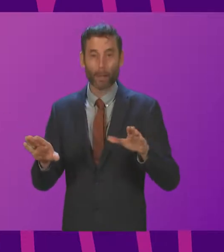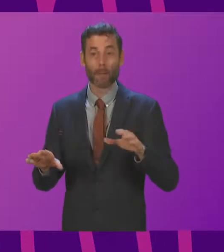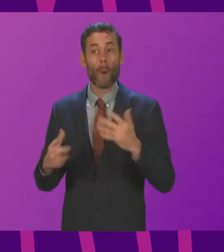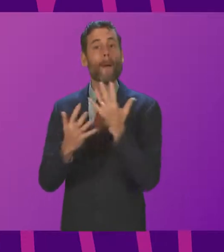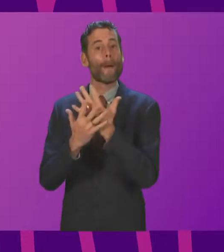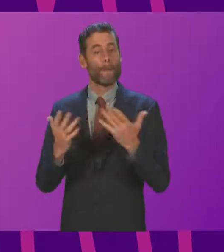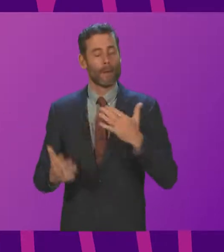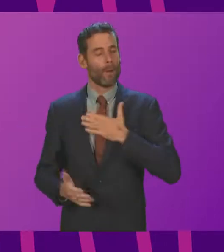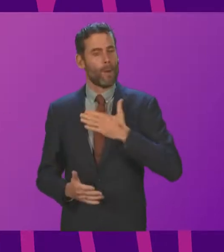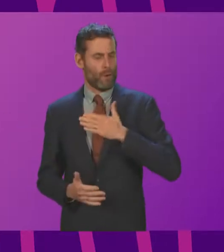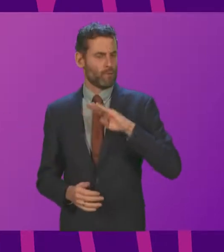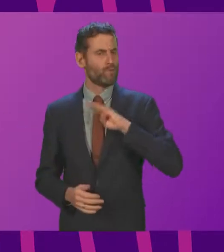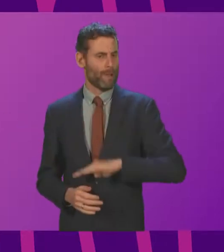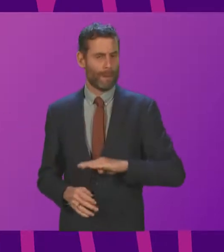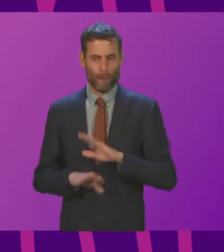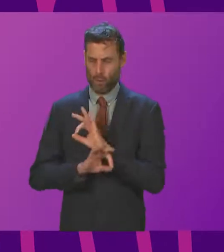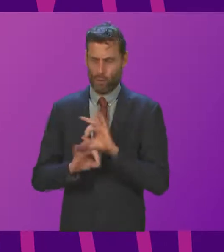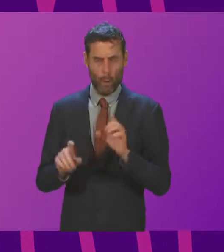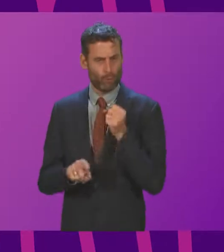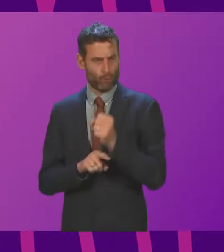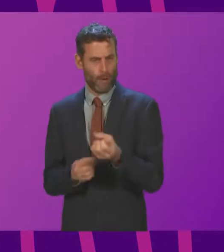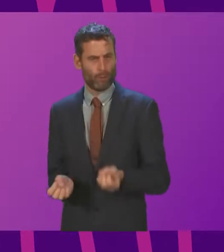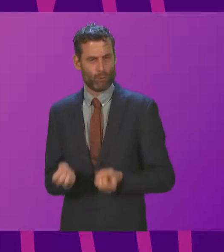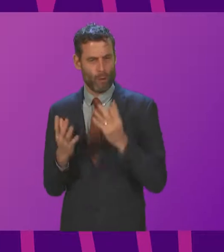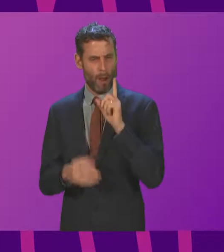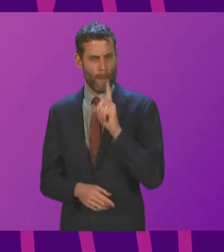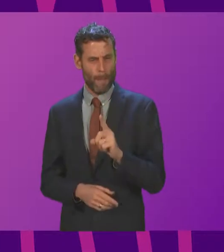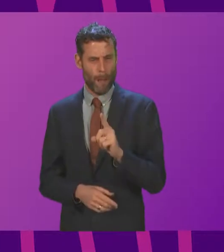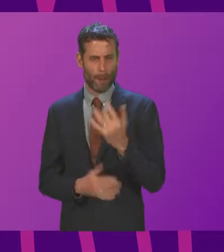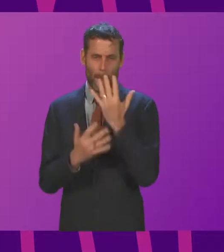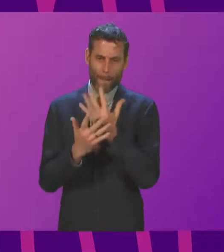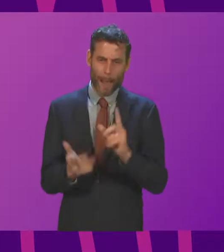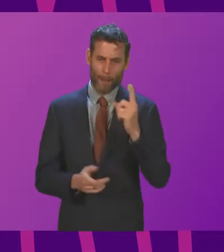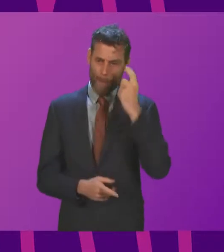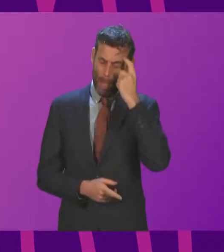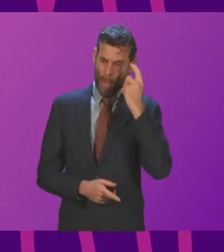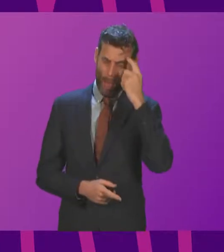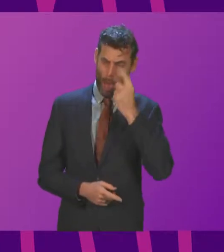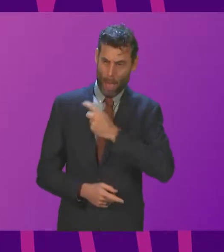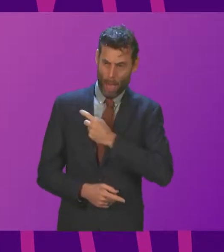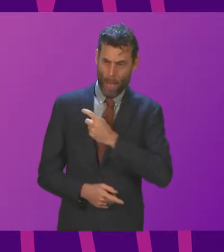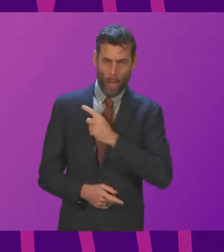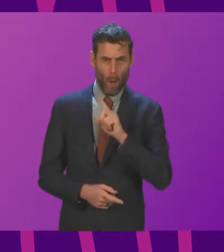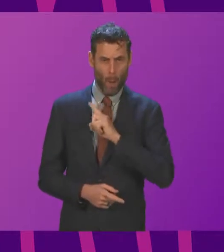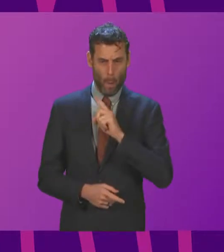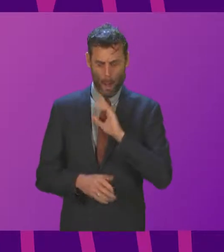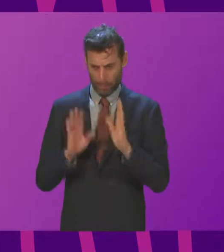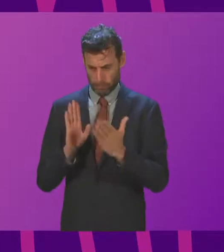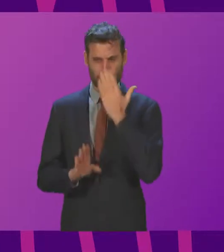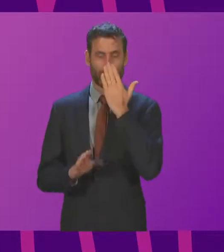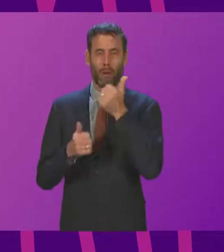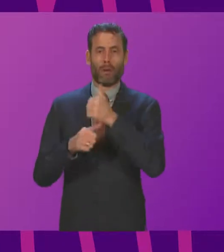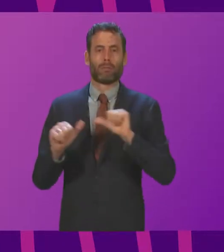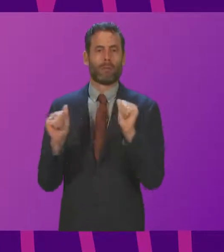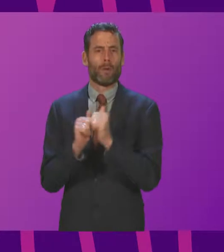it should never have taken the 11th hour to secure. So can the First Minister explain why the additional funding and